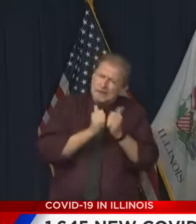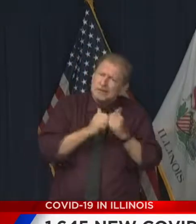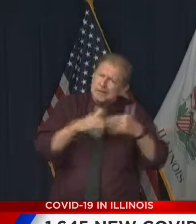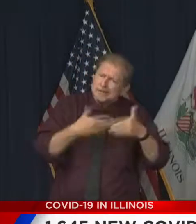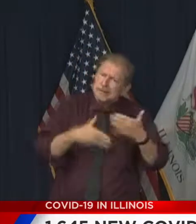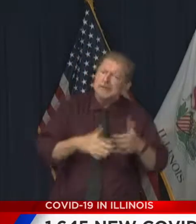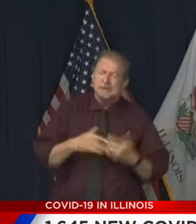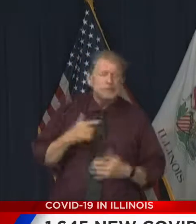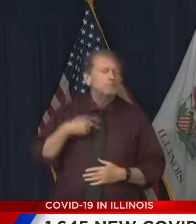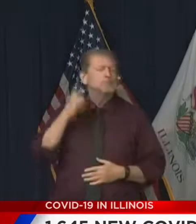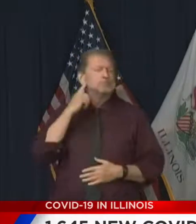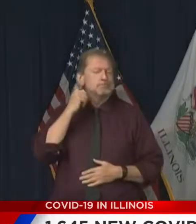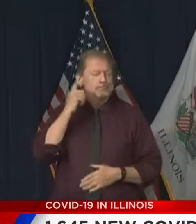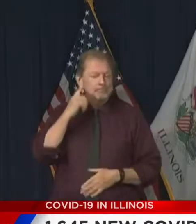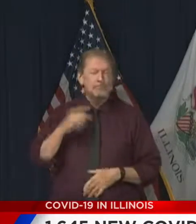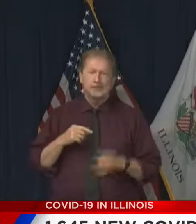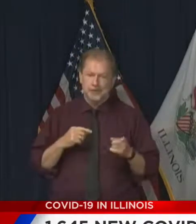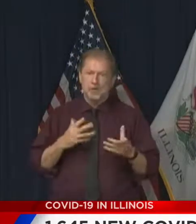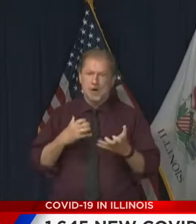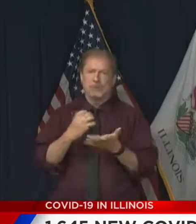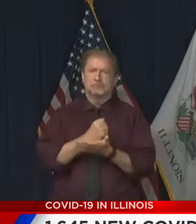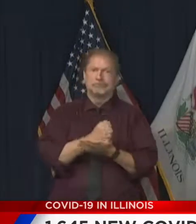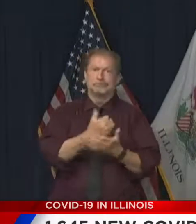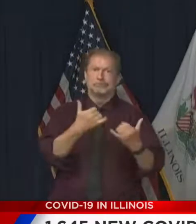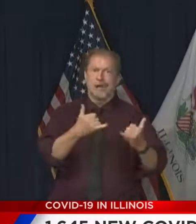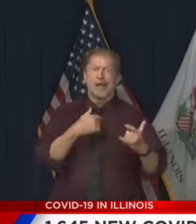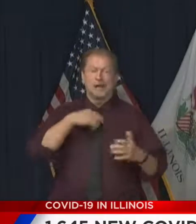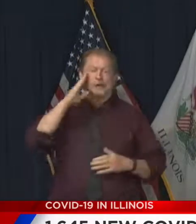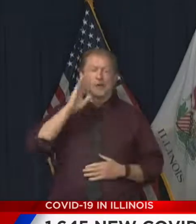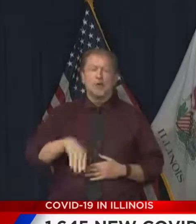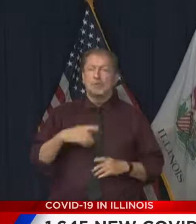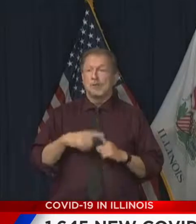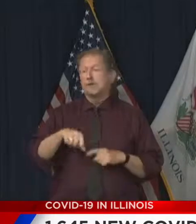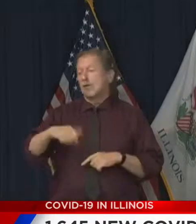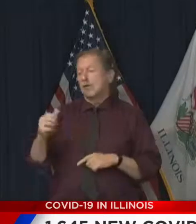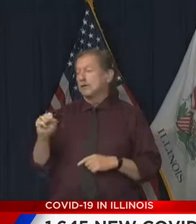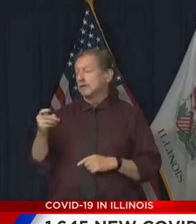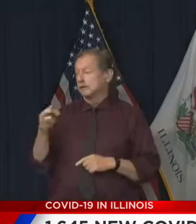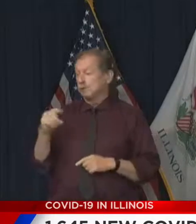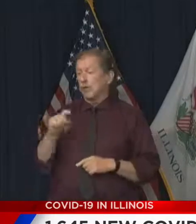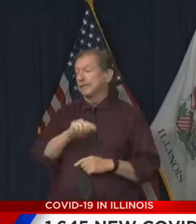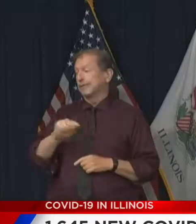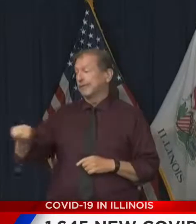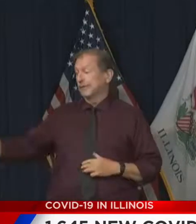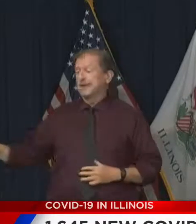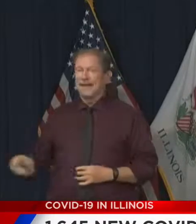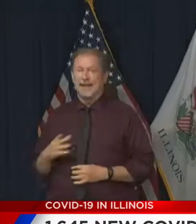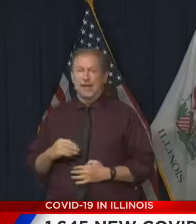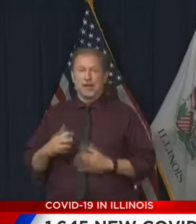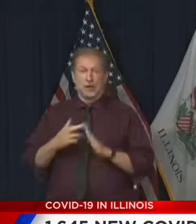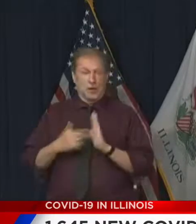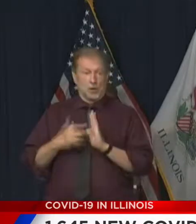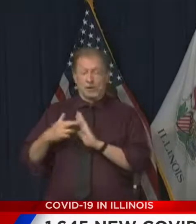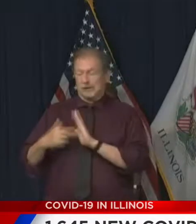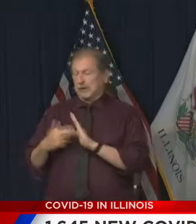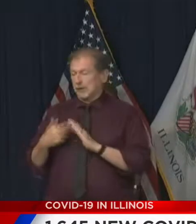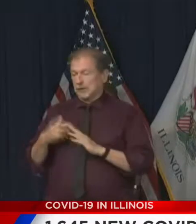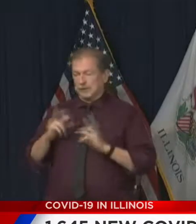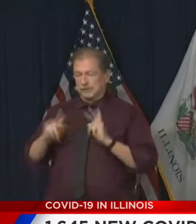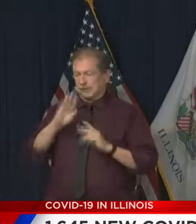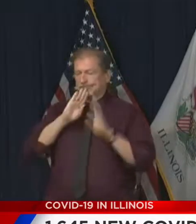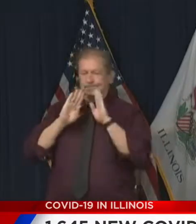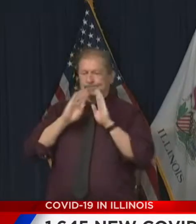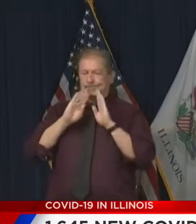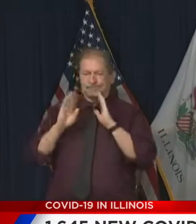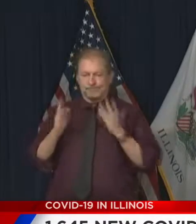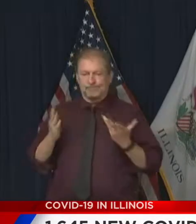an opportunity for people to play. And like I said about so many other mitigations here that, you know, are interfering with people's lives. Like,